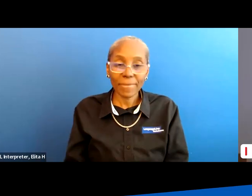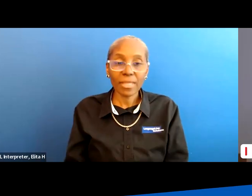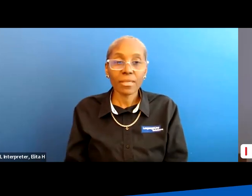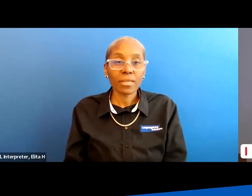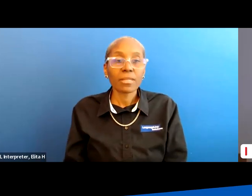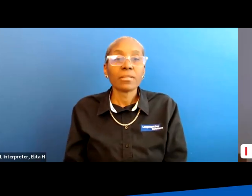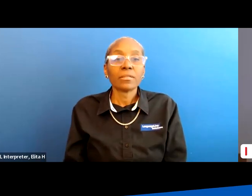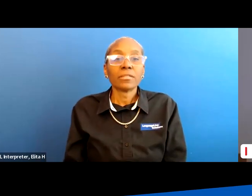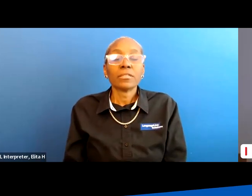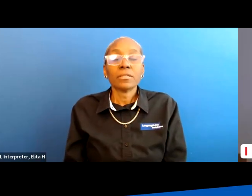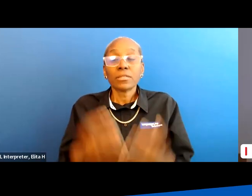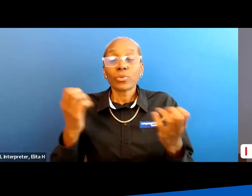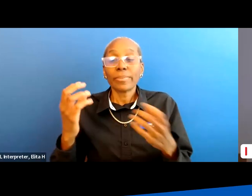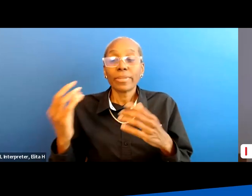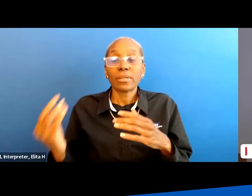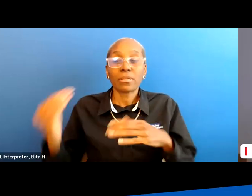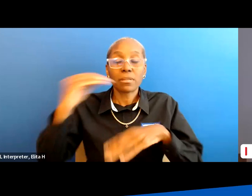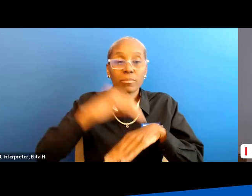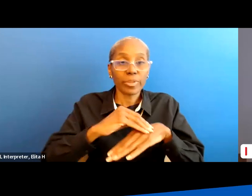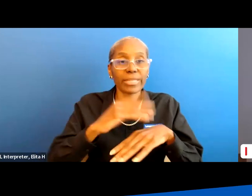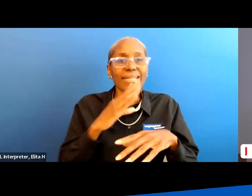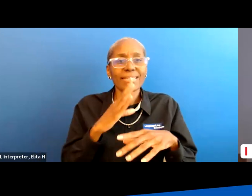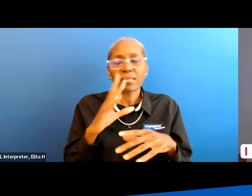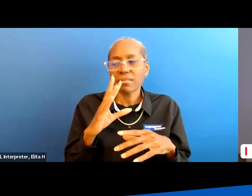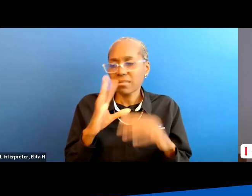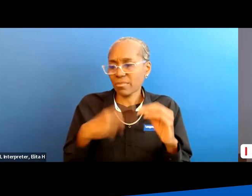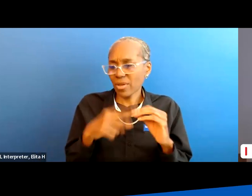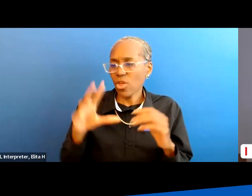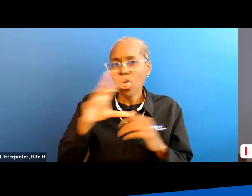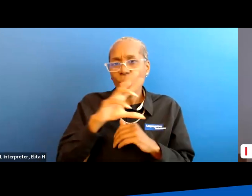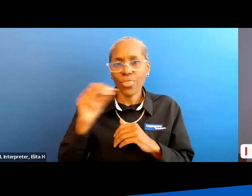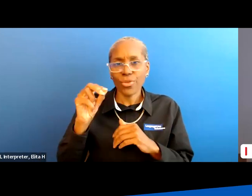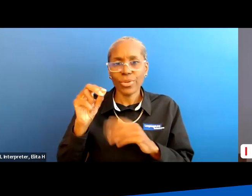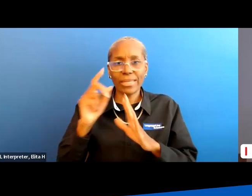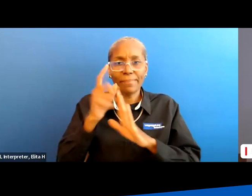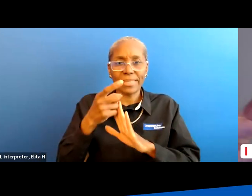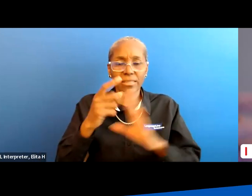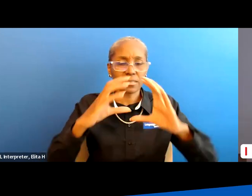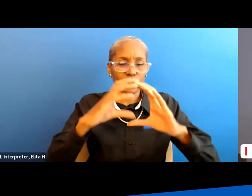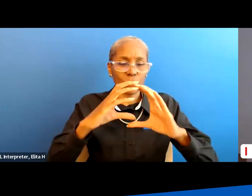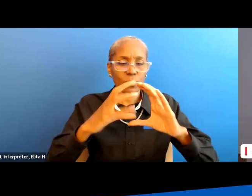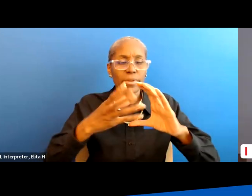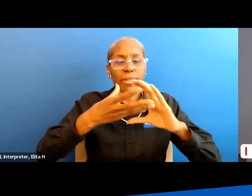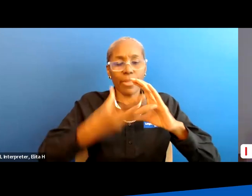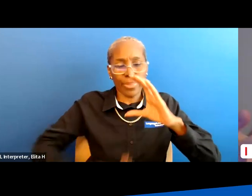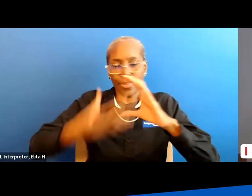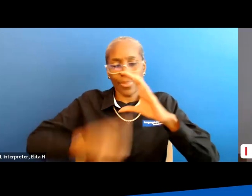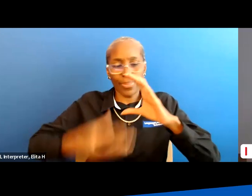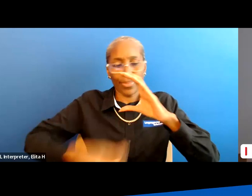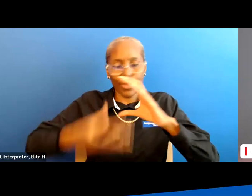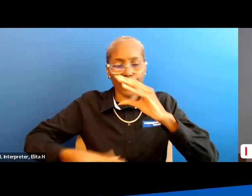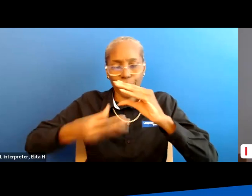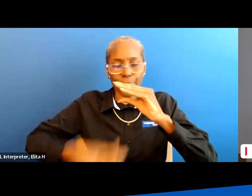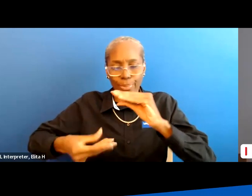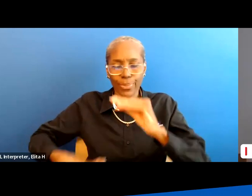on and it says it takes about 30 minutes to empty the bladder with this suctioning that's going to